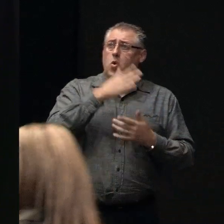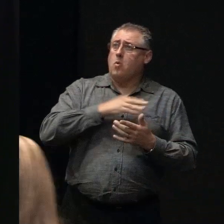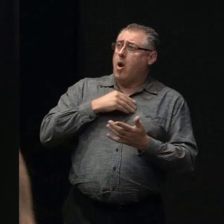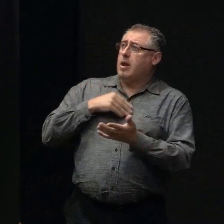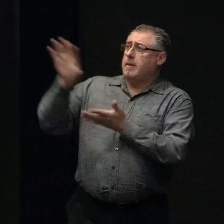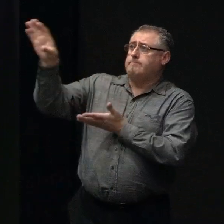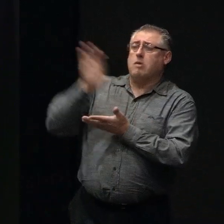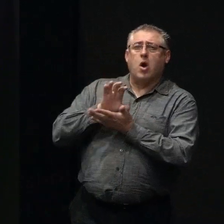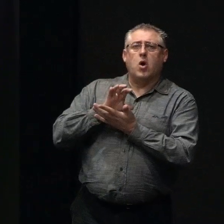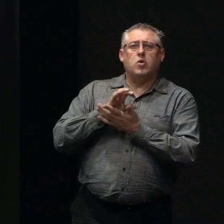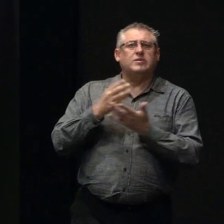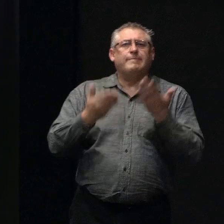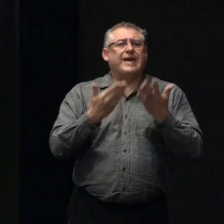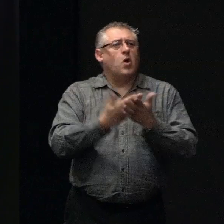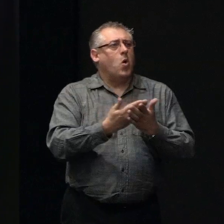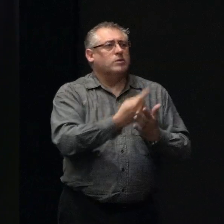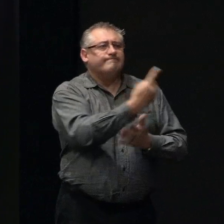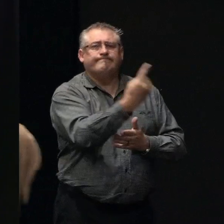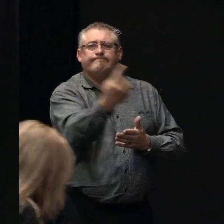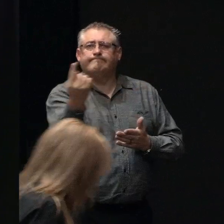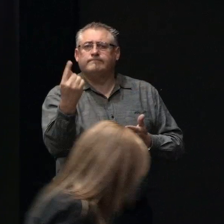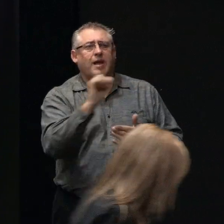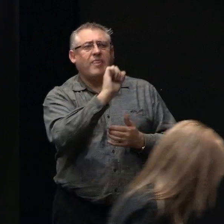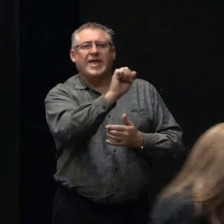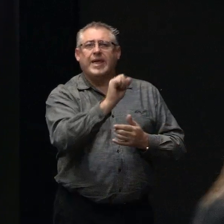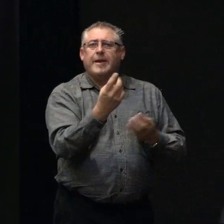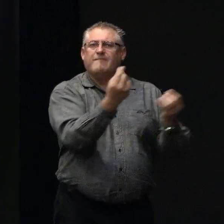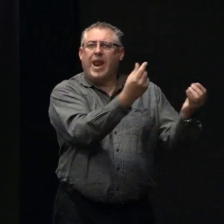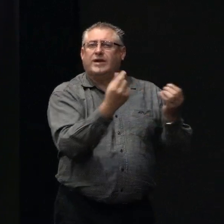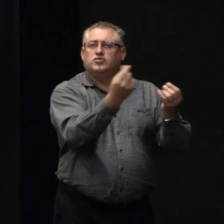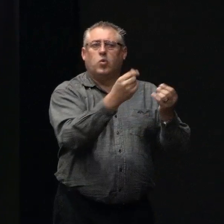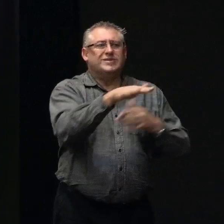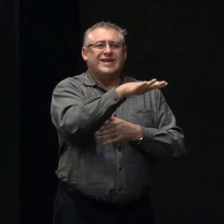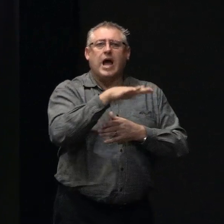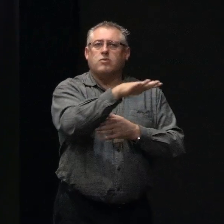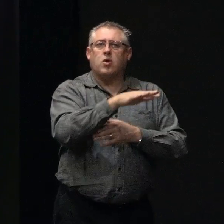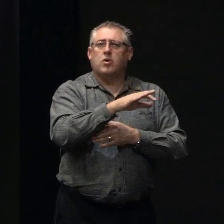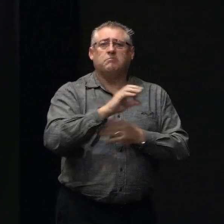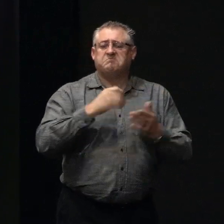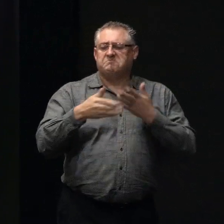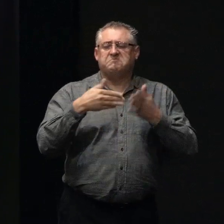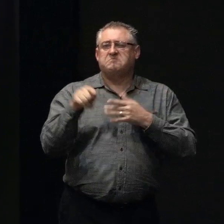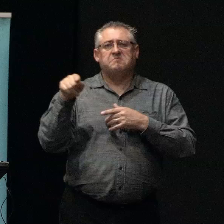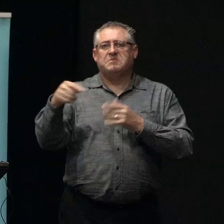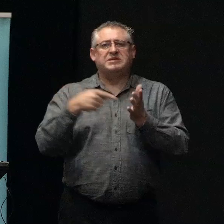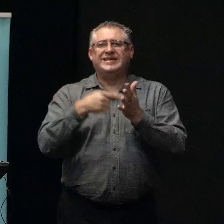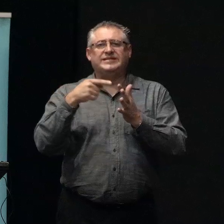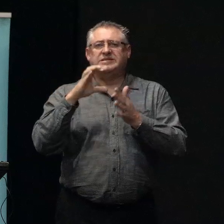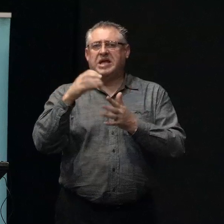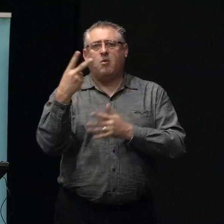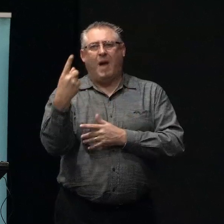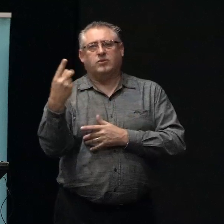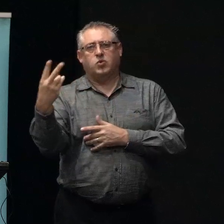to the case-by-case of the individual and their financial scenario as opposed to the technical category of the land. So,